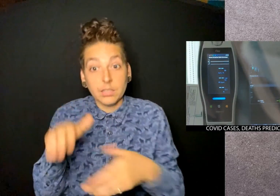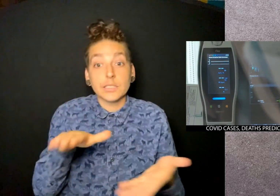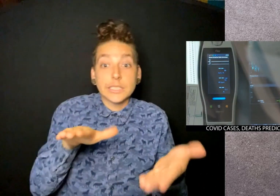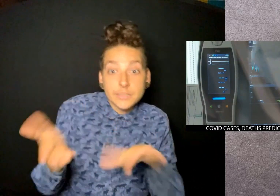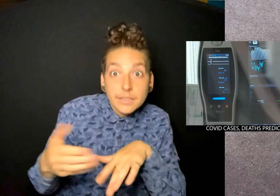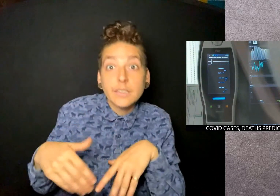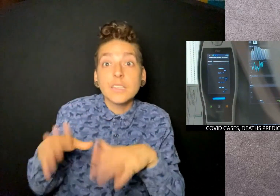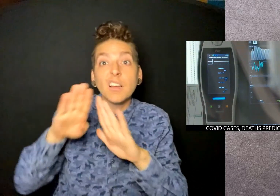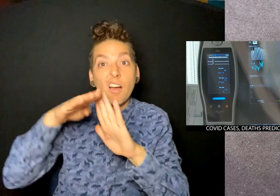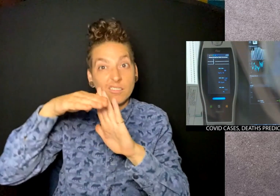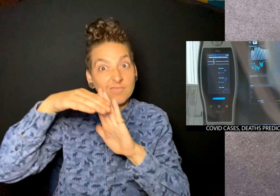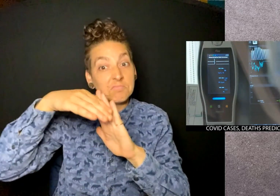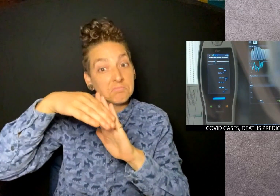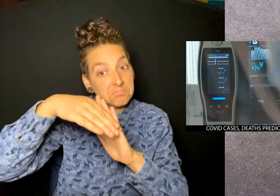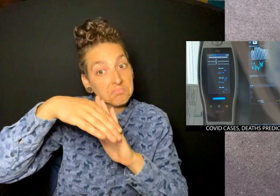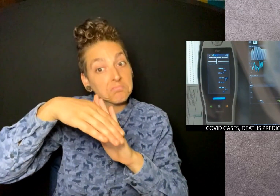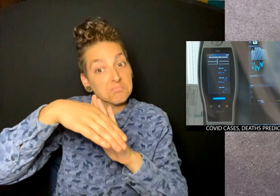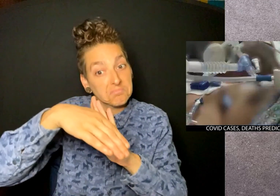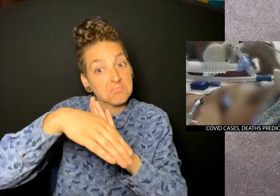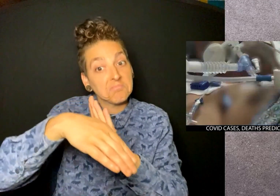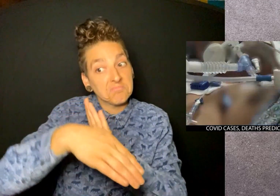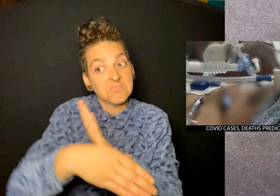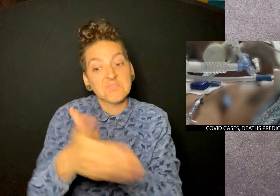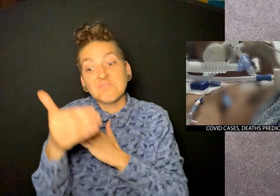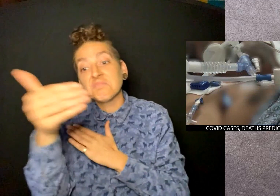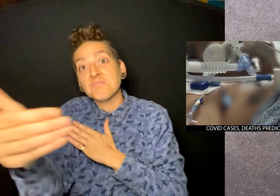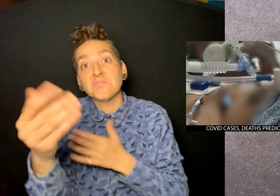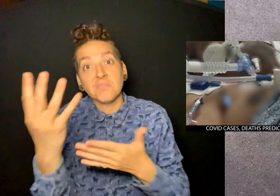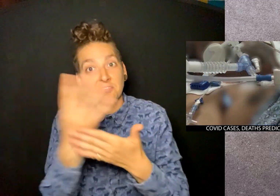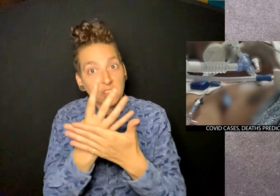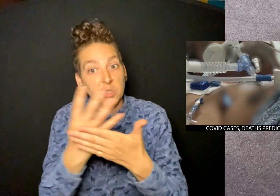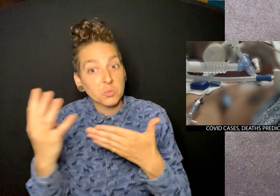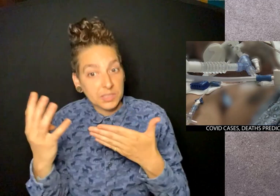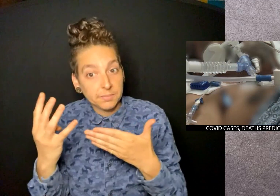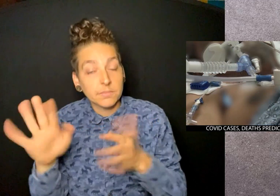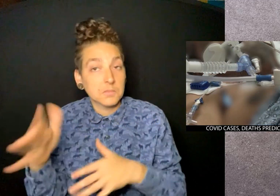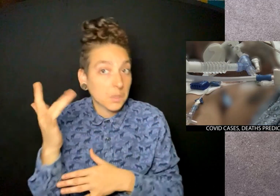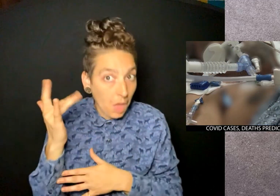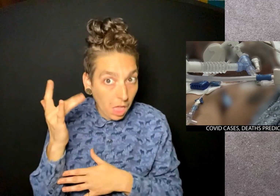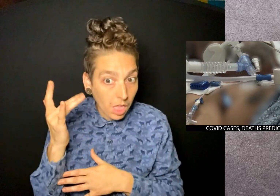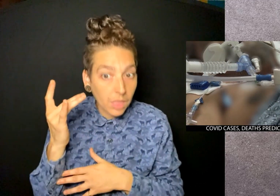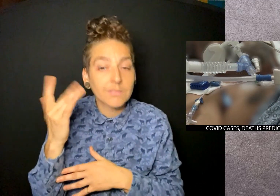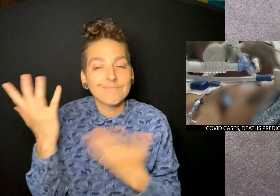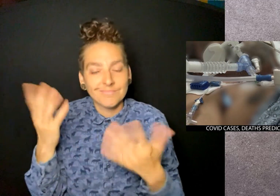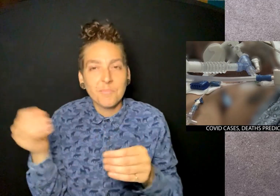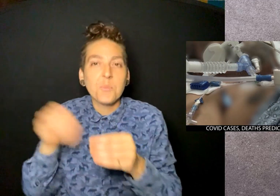the cdc says cases hospitalizations and deaths will fall over the next four weeks